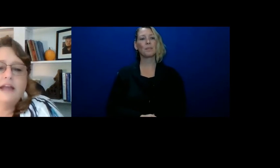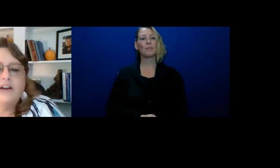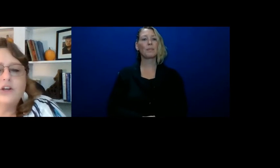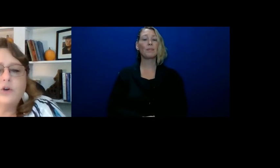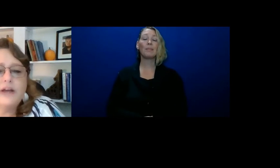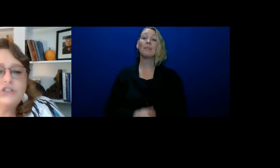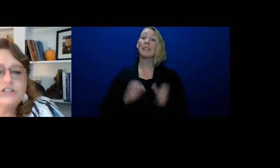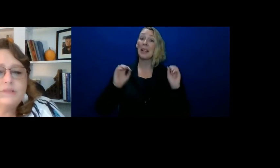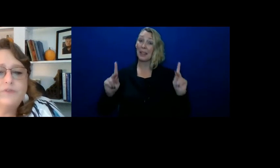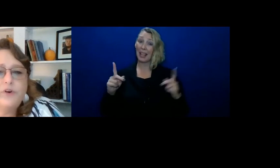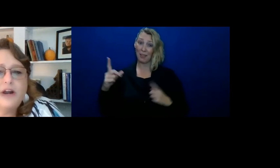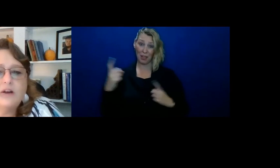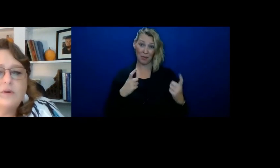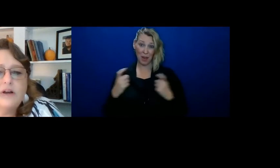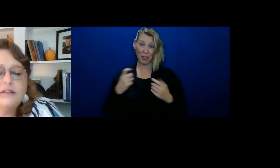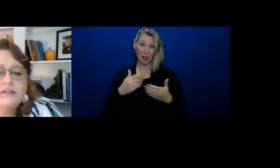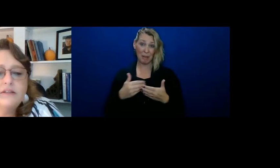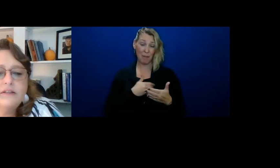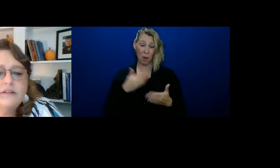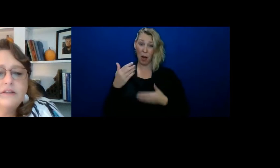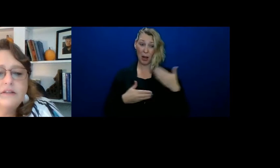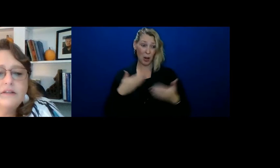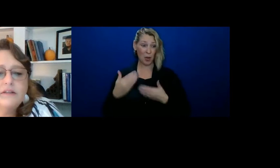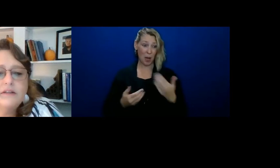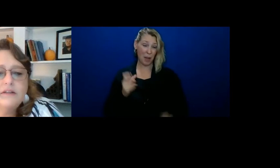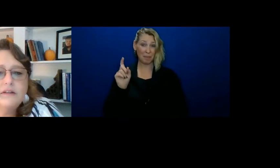Okay, are there questions before I go on?